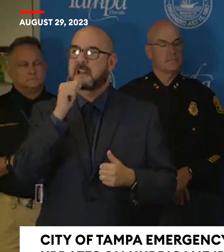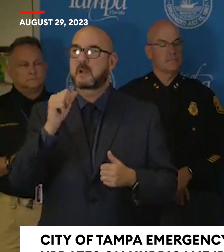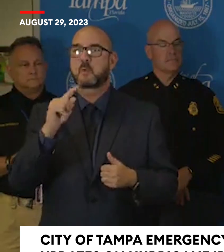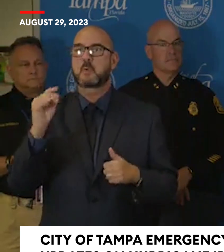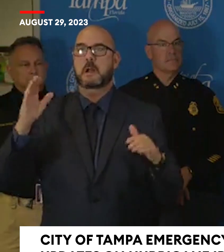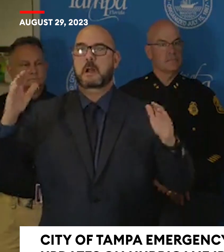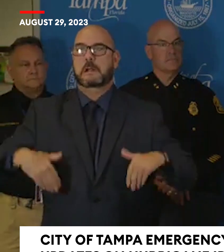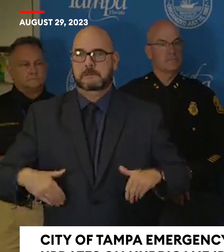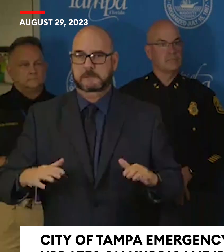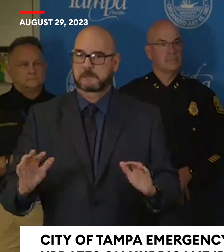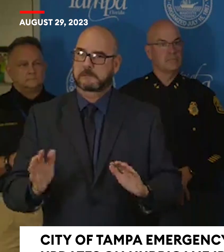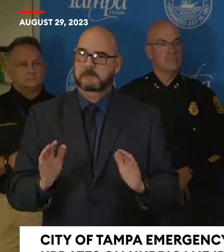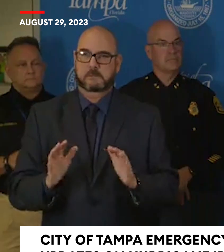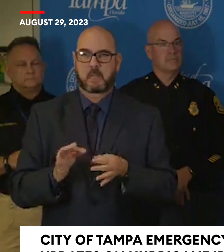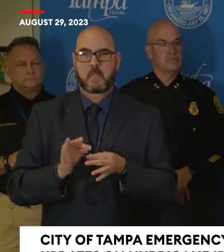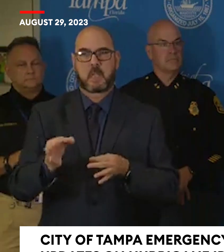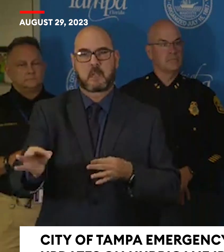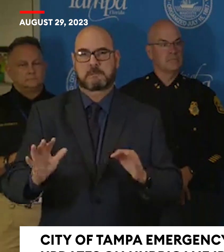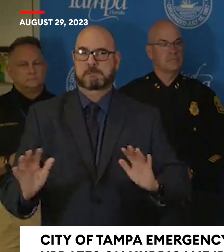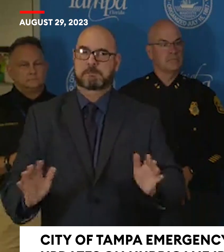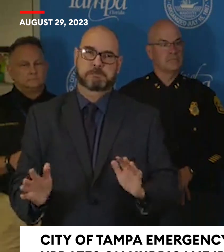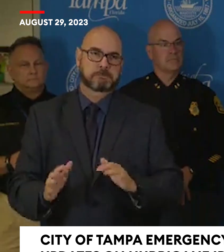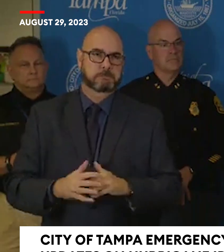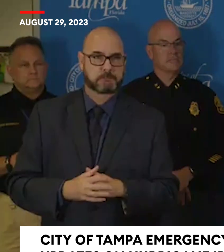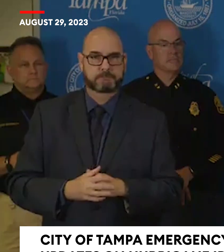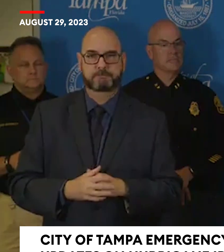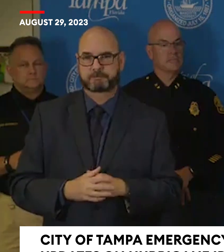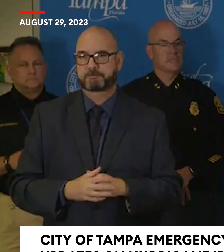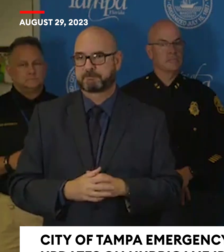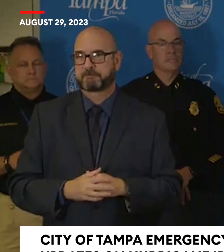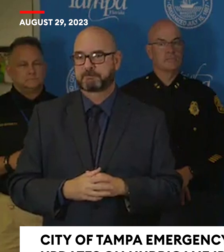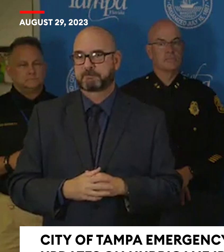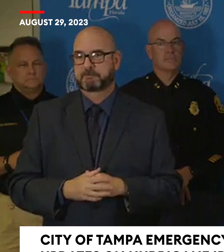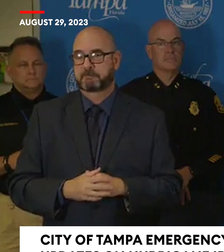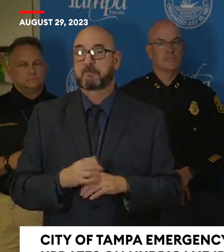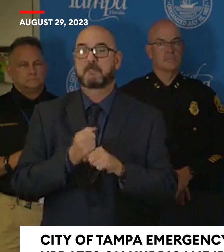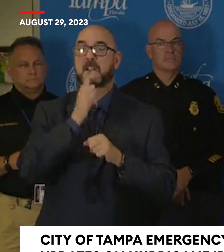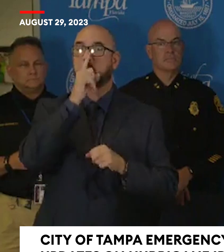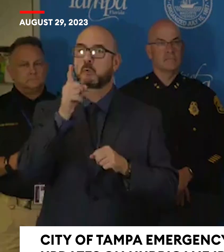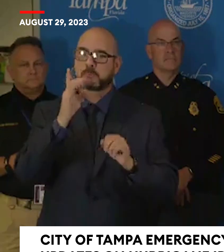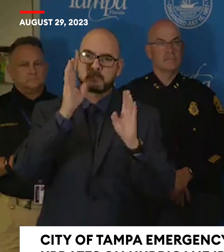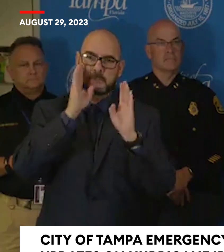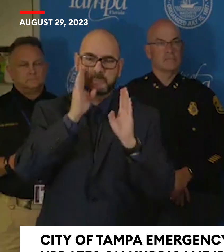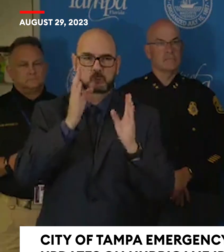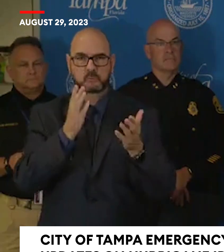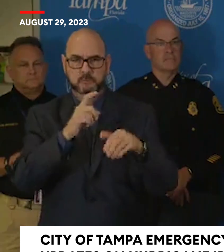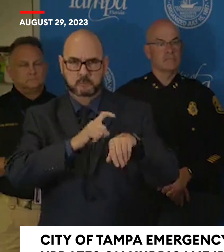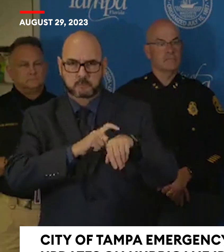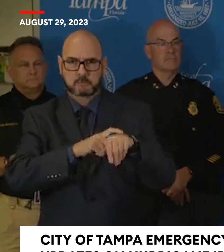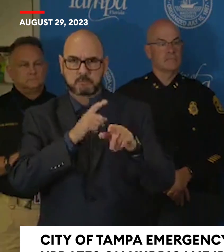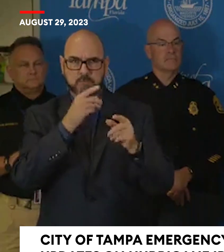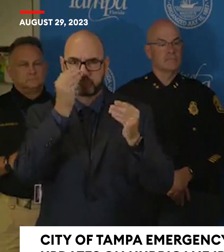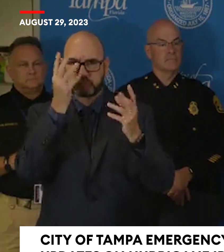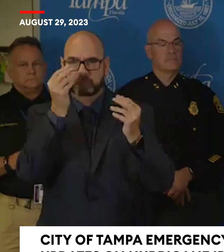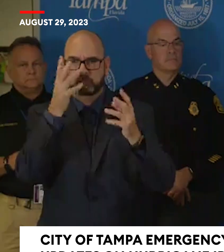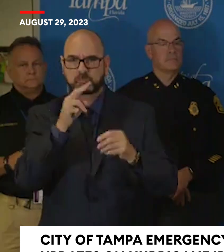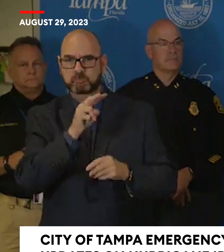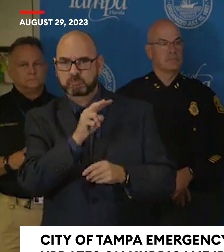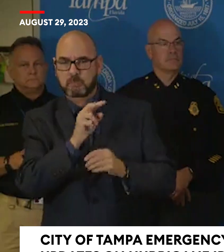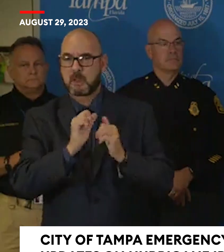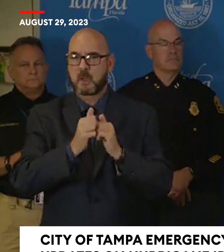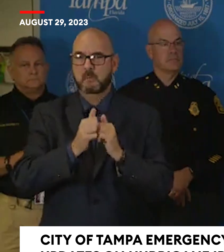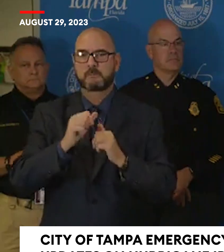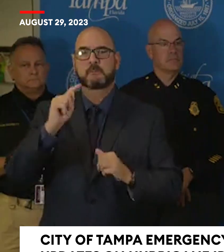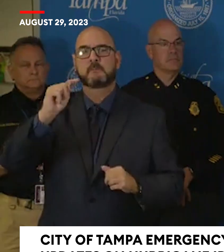Also, ensure that you are getting real-time information. You can get it at tampa.gov